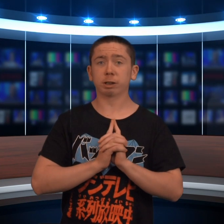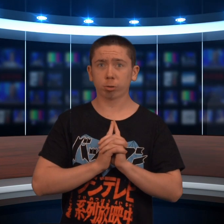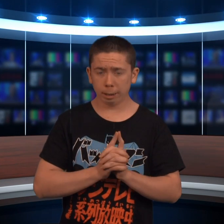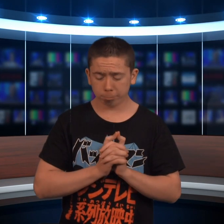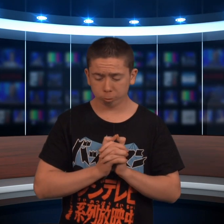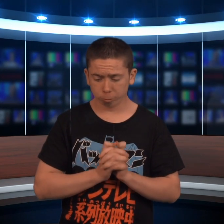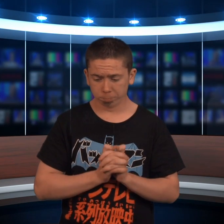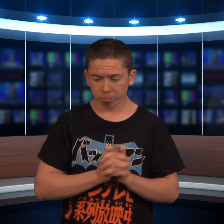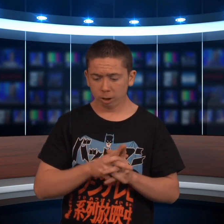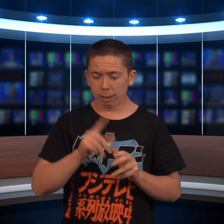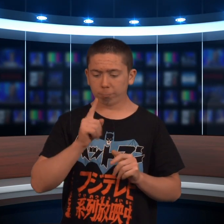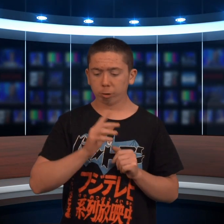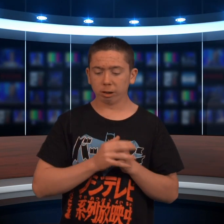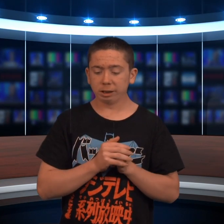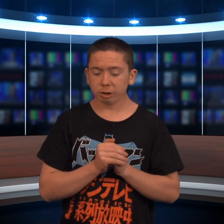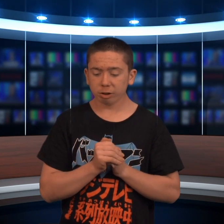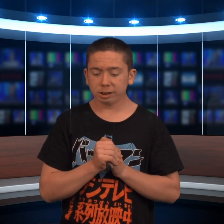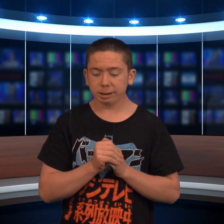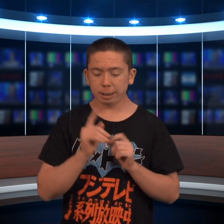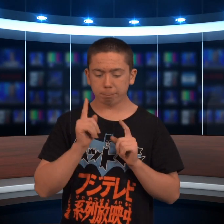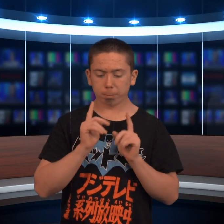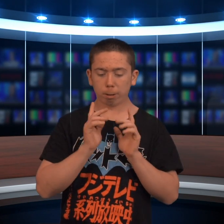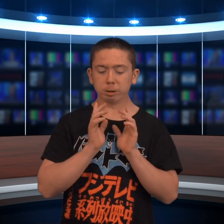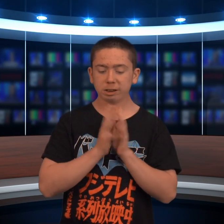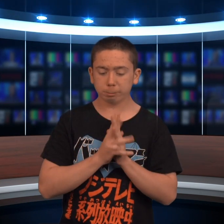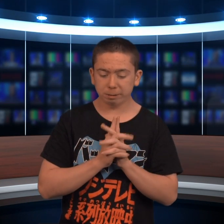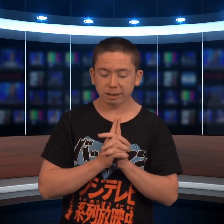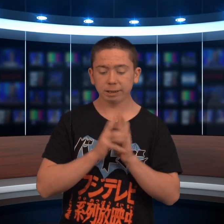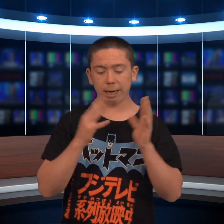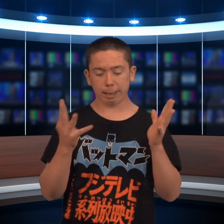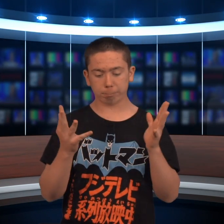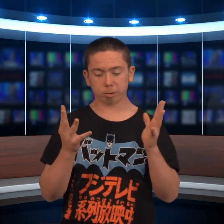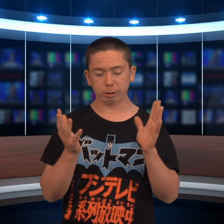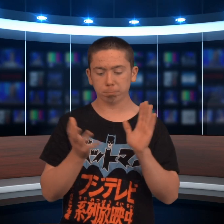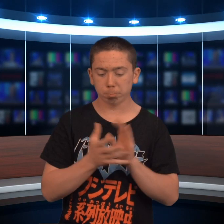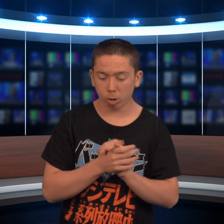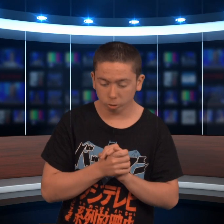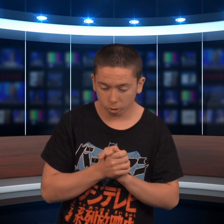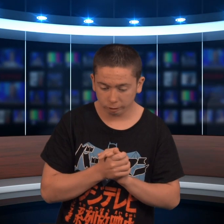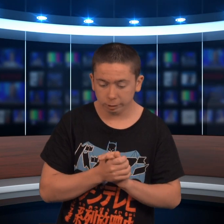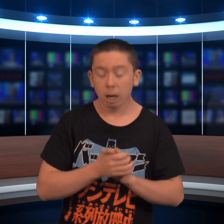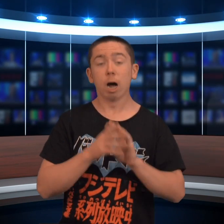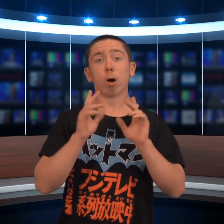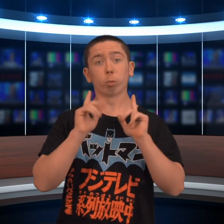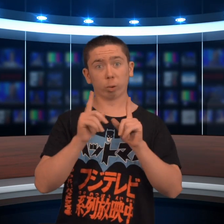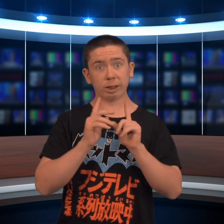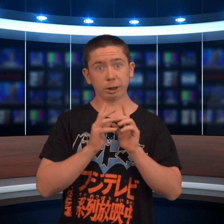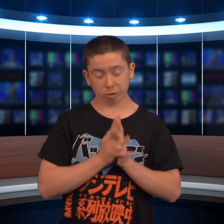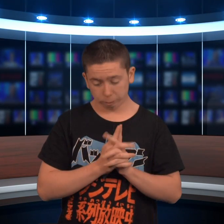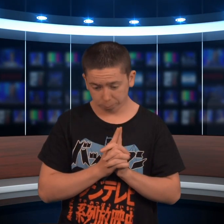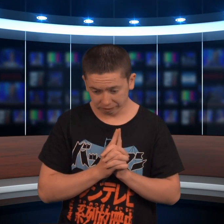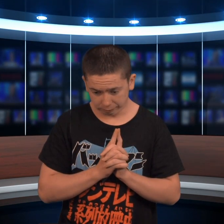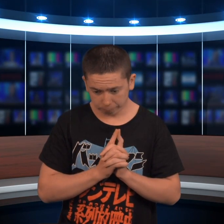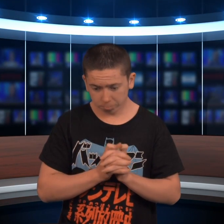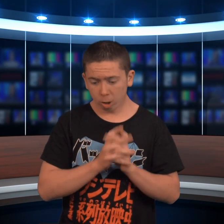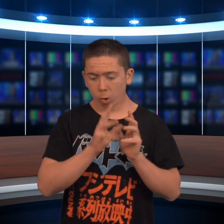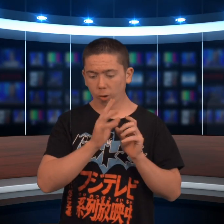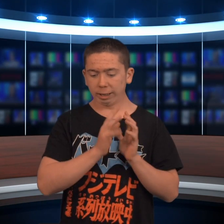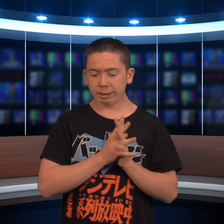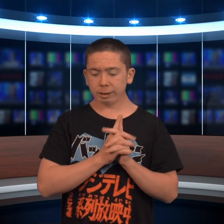Ms. Krabs' room. If you are interested in public speaking, act playing, monologuing, radio speaking, or any